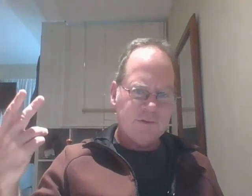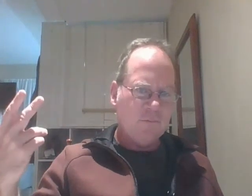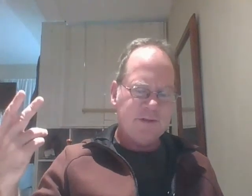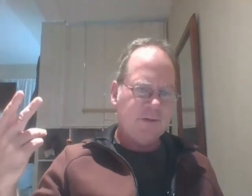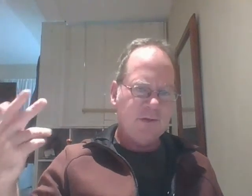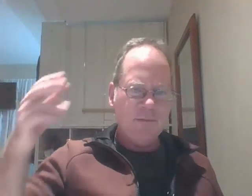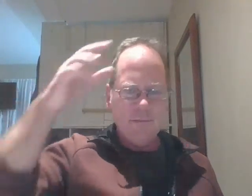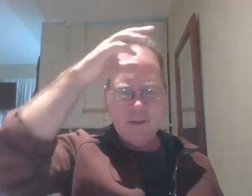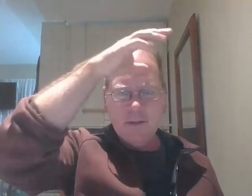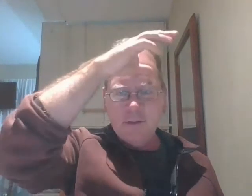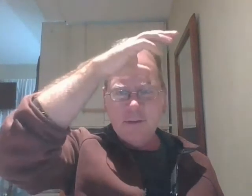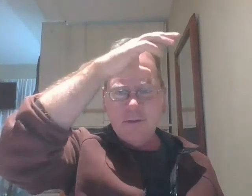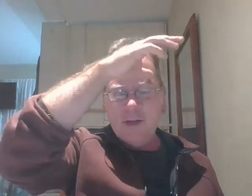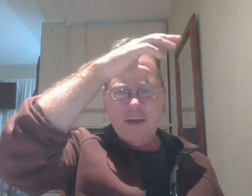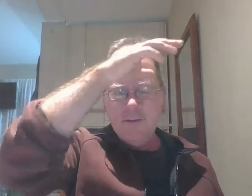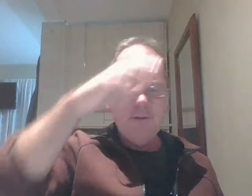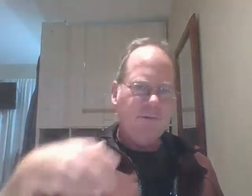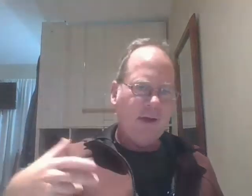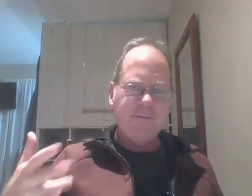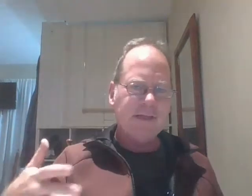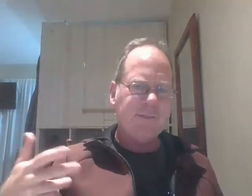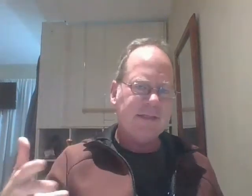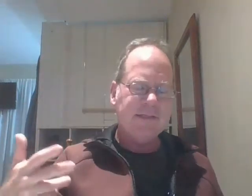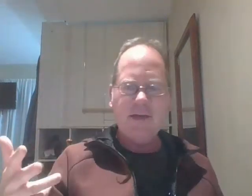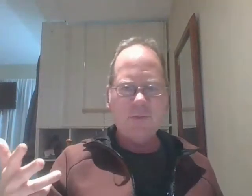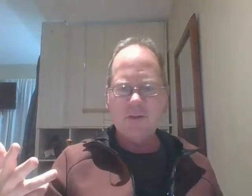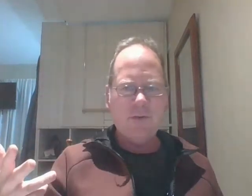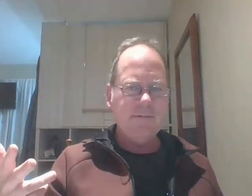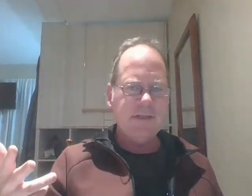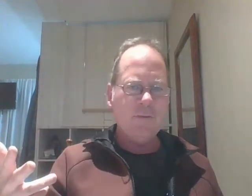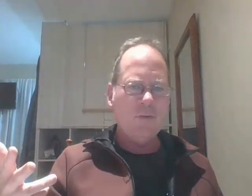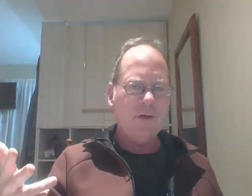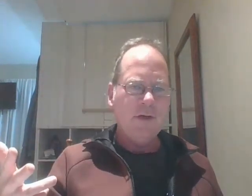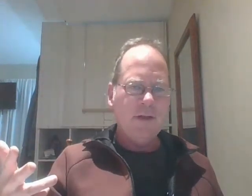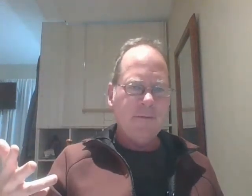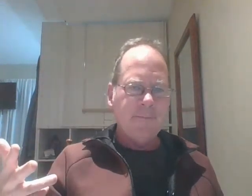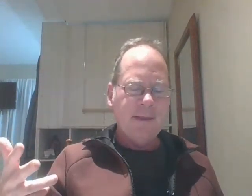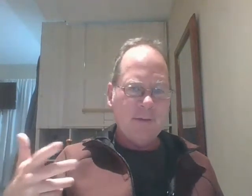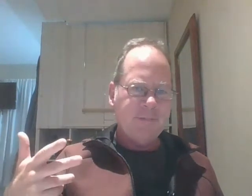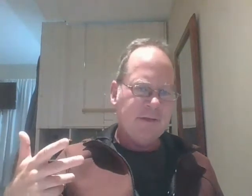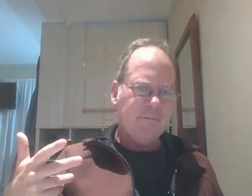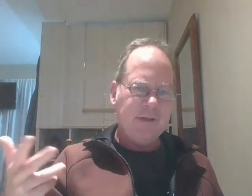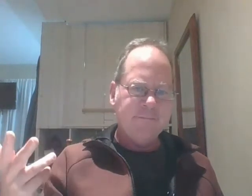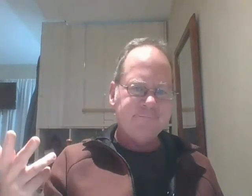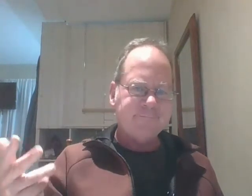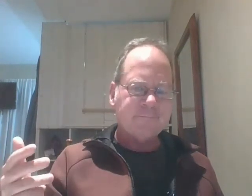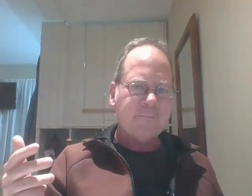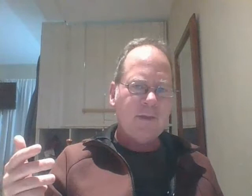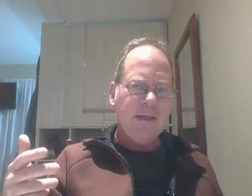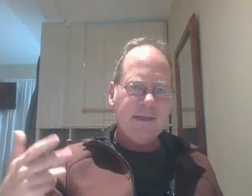western europe you don't have you you don't have an expectation of personal privacy anymore in my opinion but it can